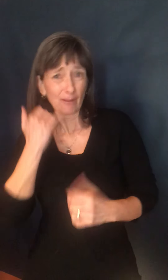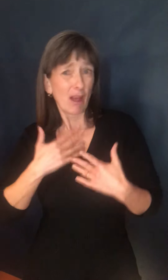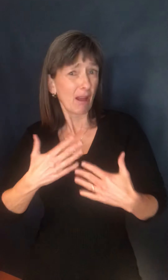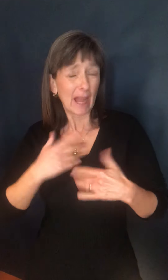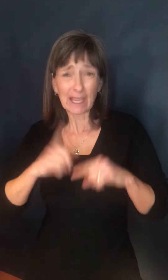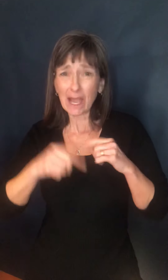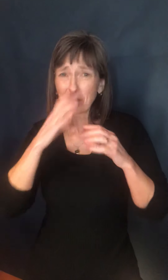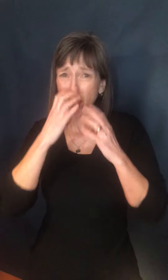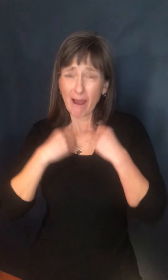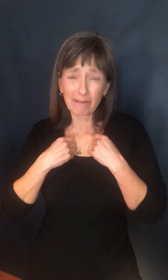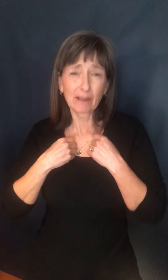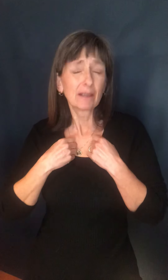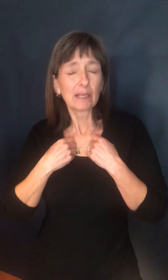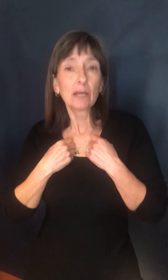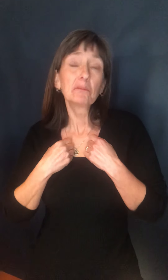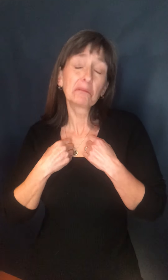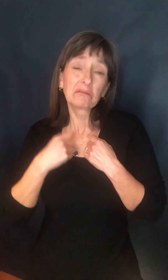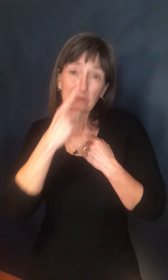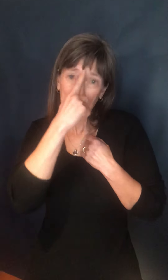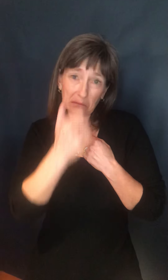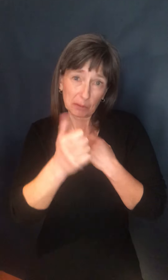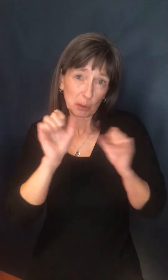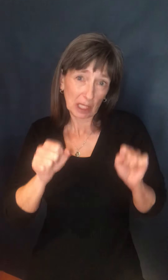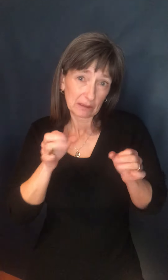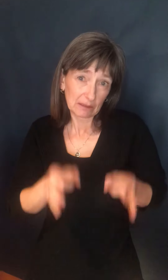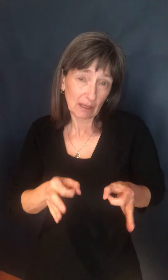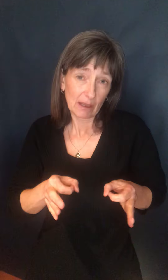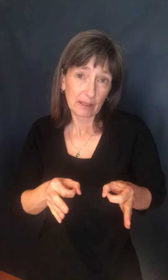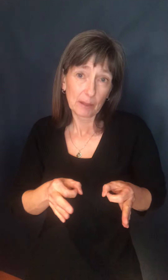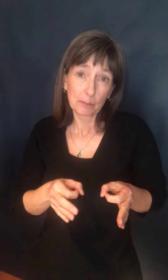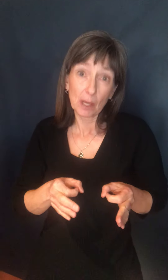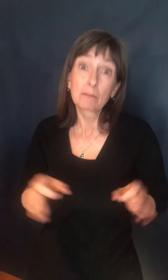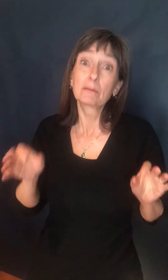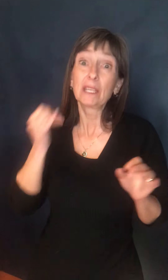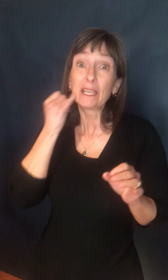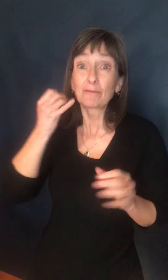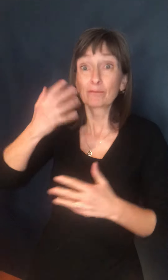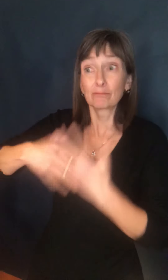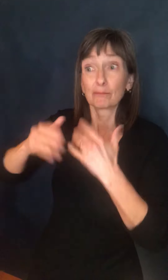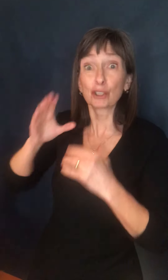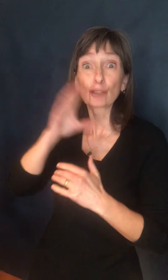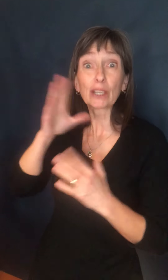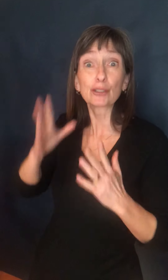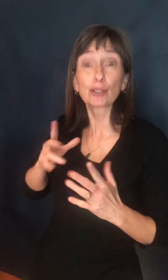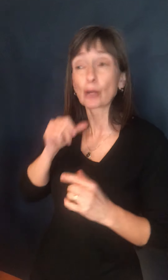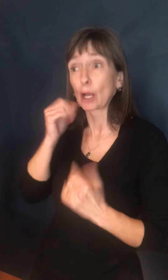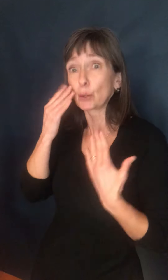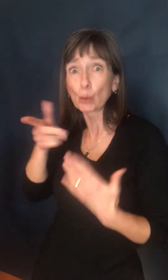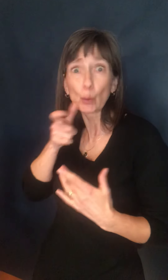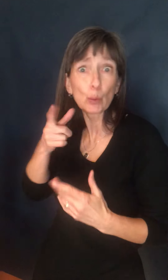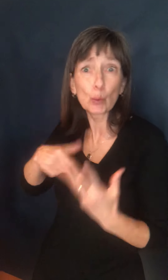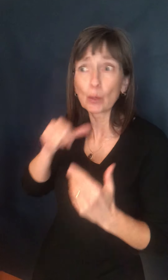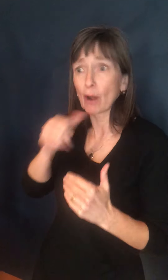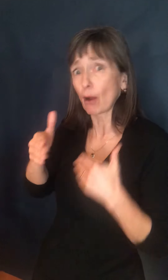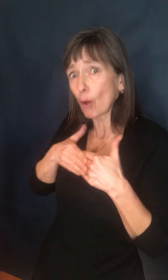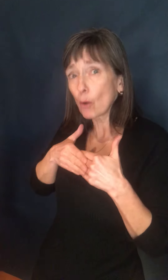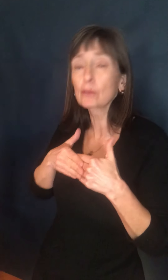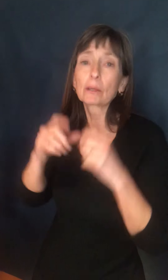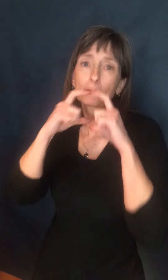our masks on when we are around others, the better. I know that returning to Level 2 is welcome news, but we need to proceed with caution.